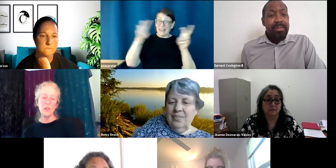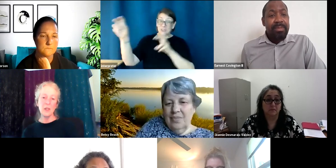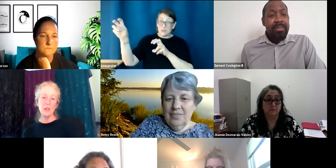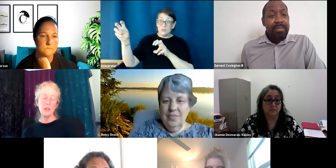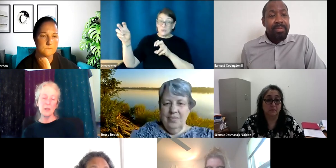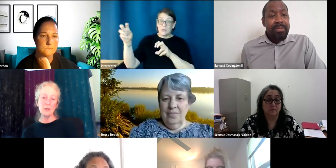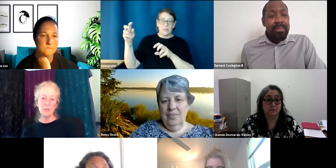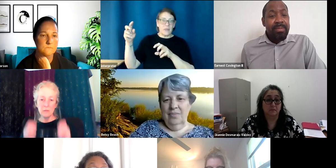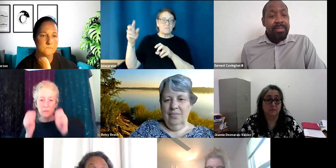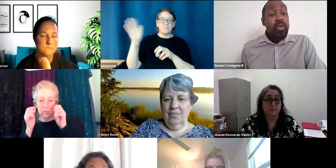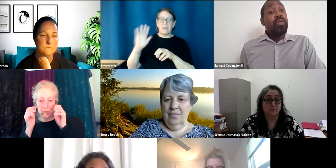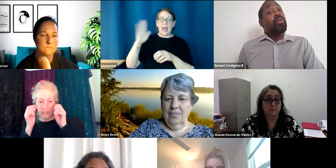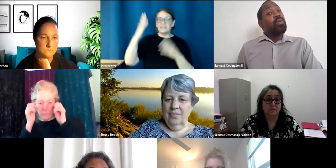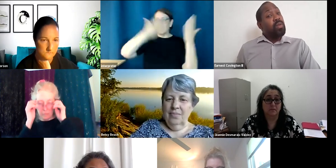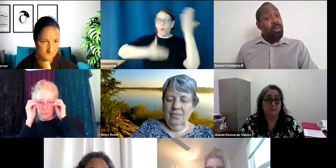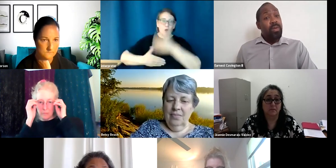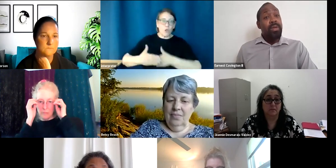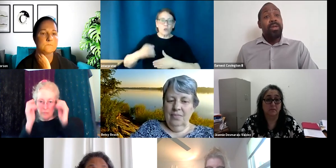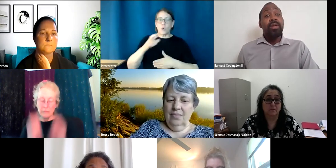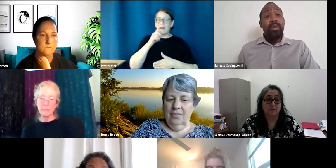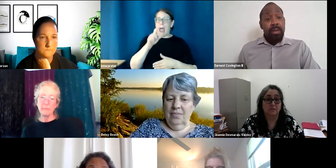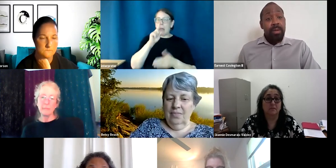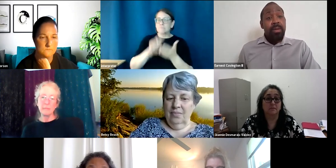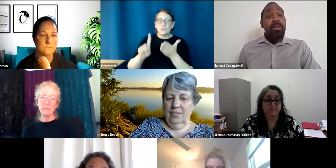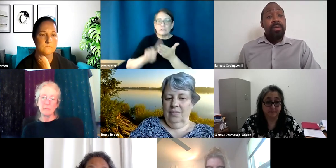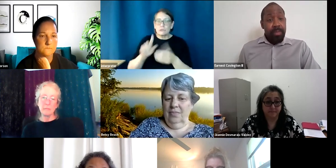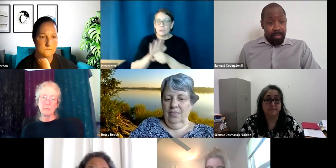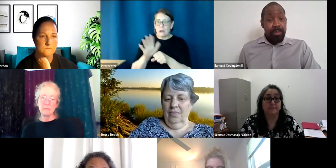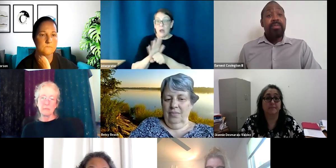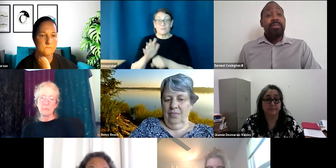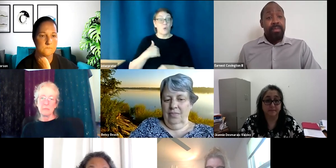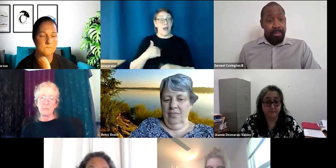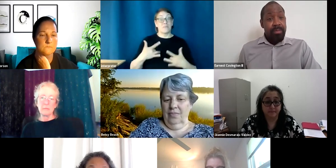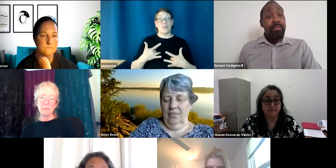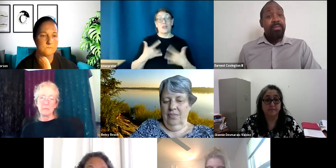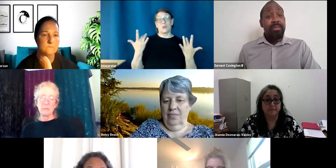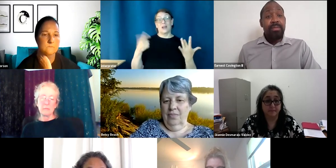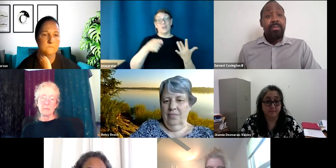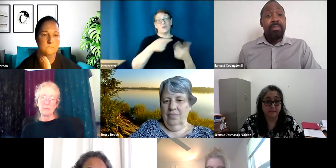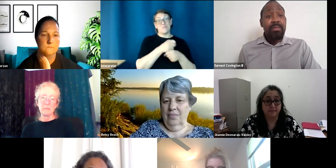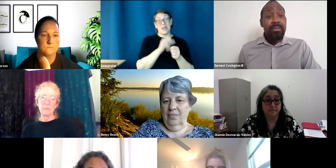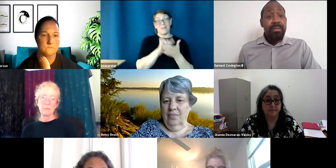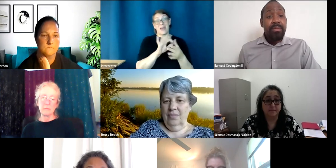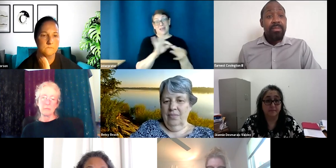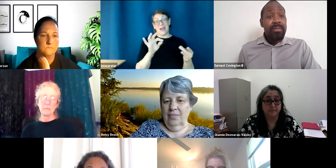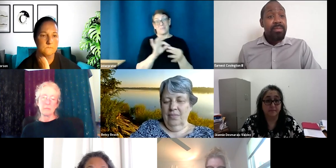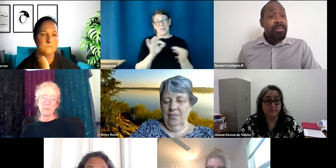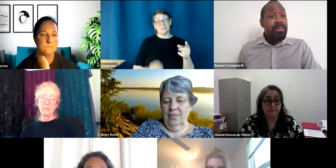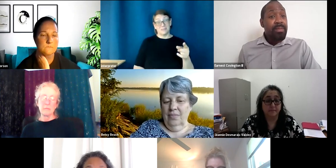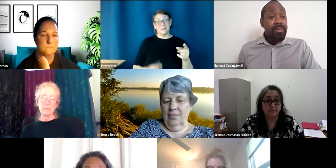overlooked or underexplored. Uh, so I, I'm really glad that you made that, uh, comment because it